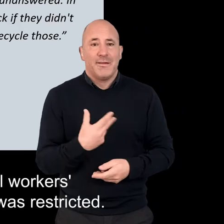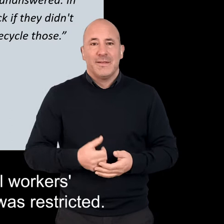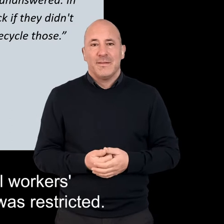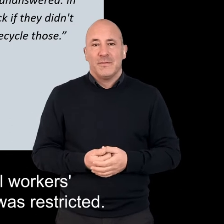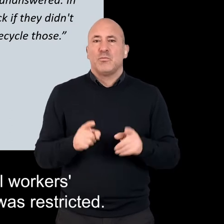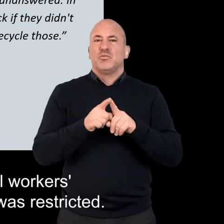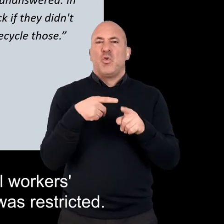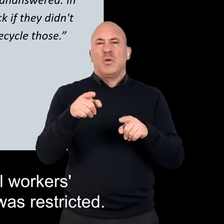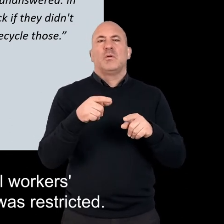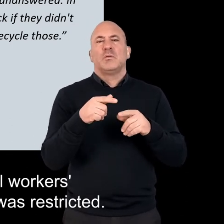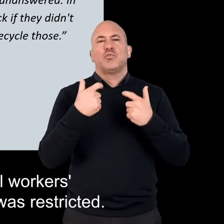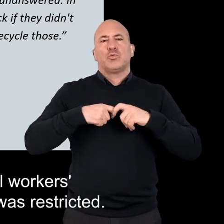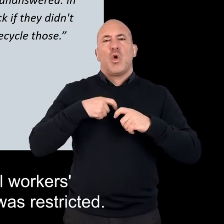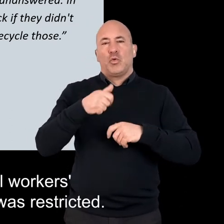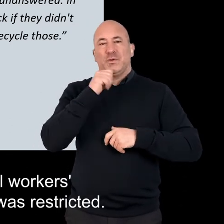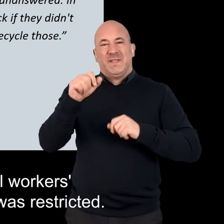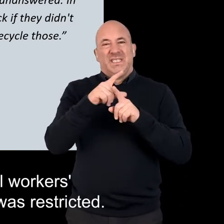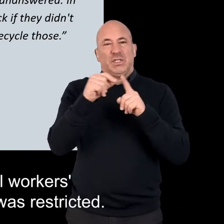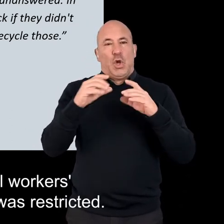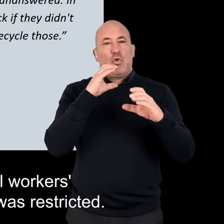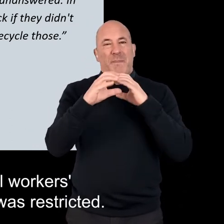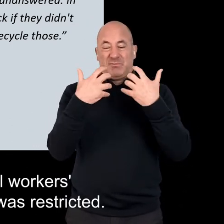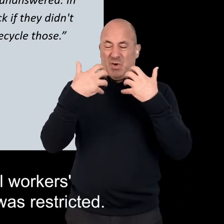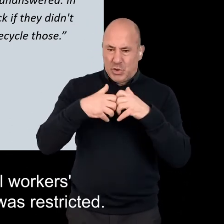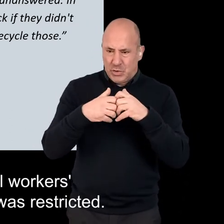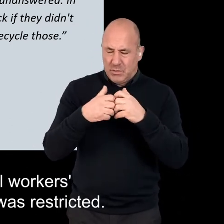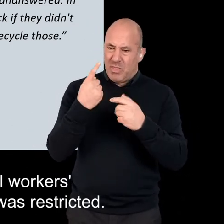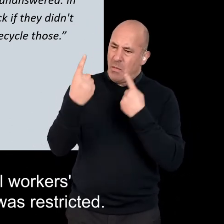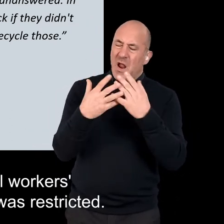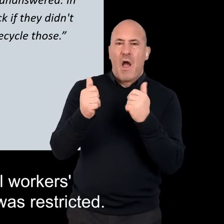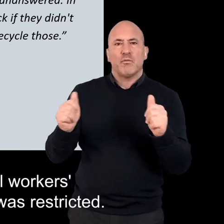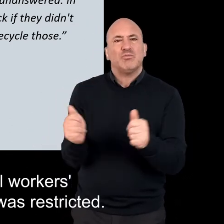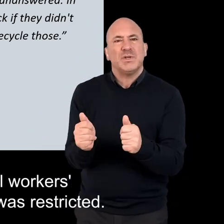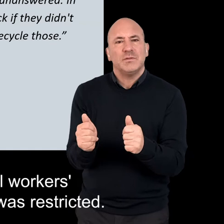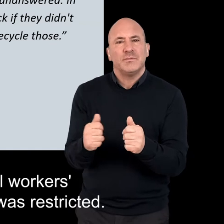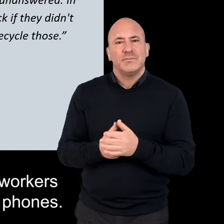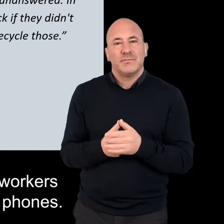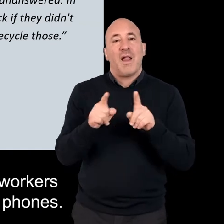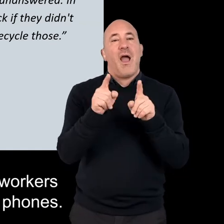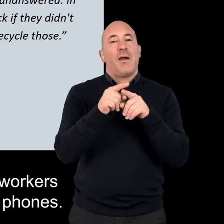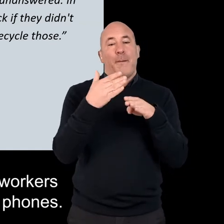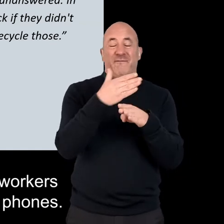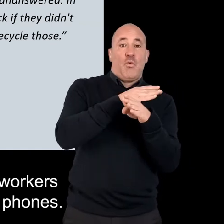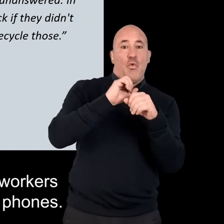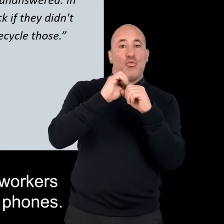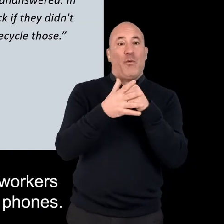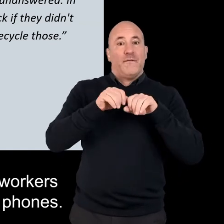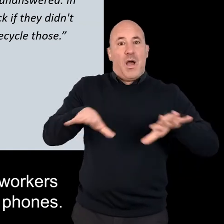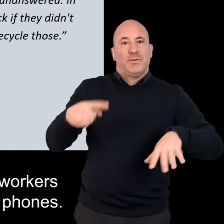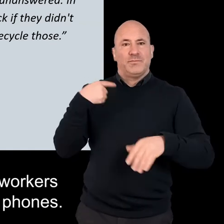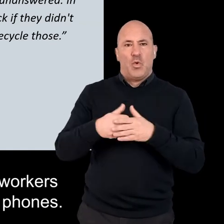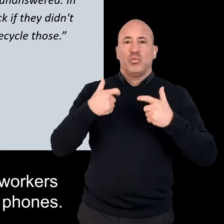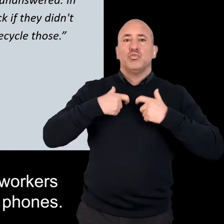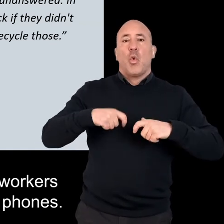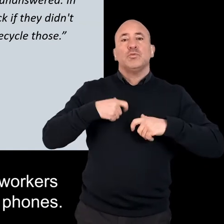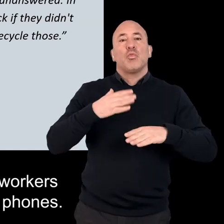Additionally, we also found that social workers' use of digital communication technology was restricted. For instance, before